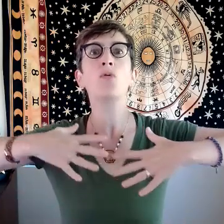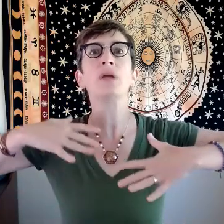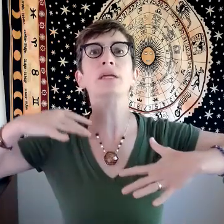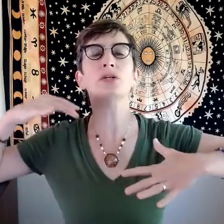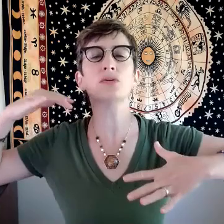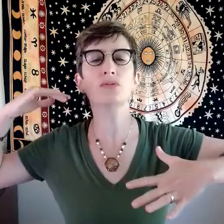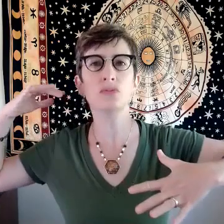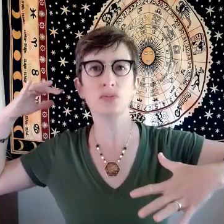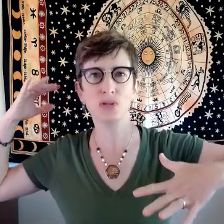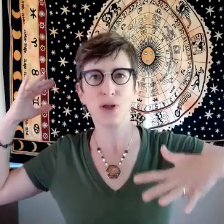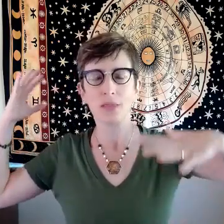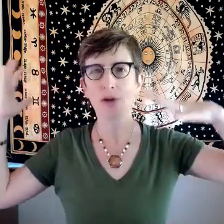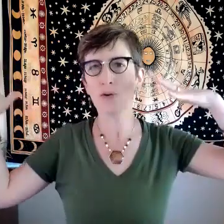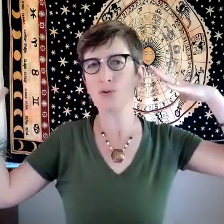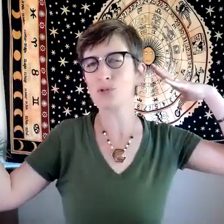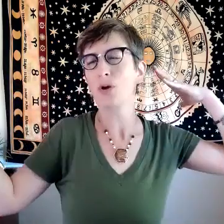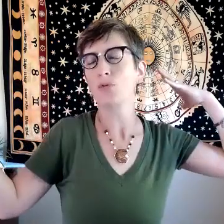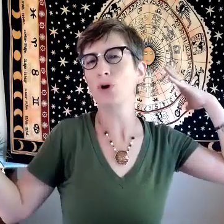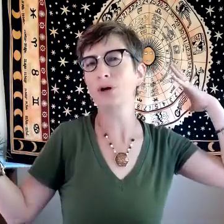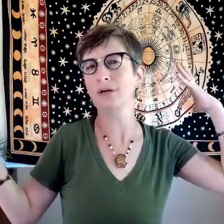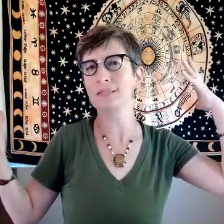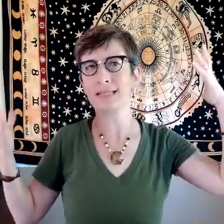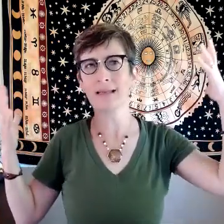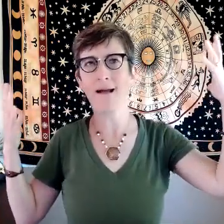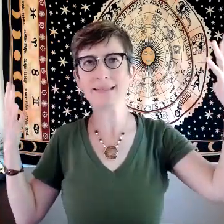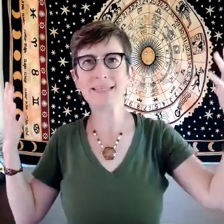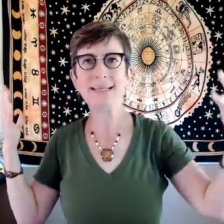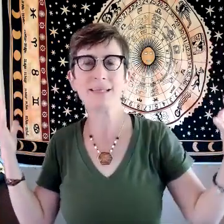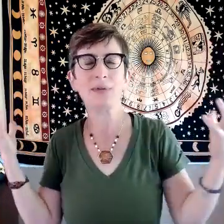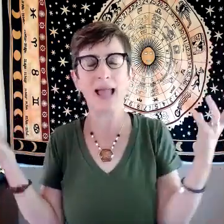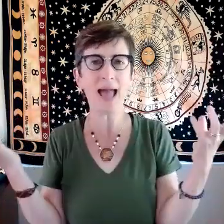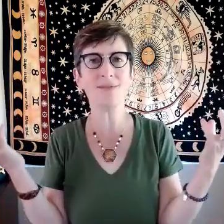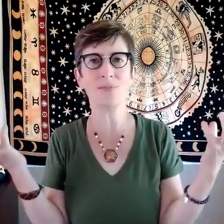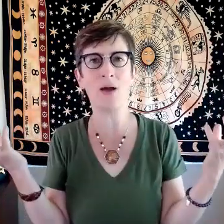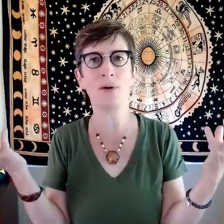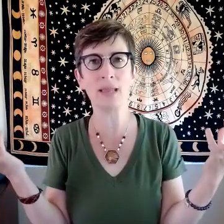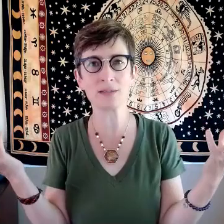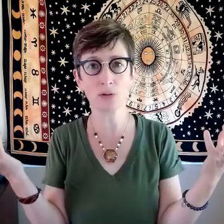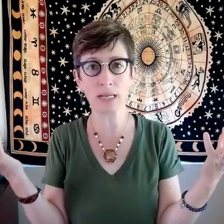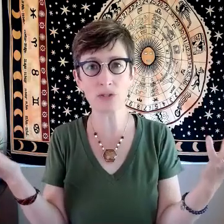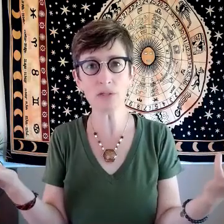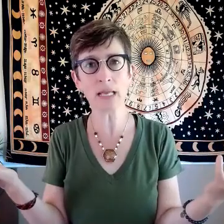we use those words and ideas that we have about what makes a great student